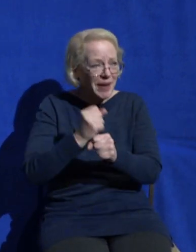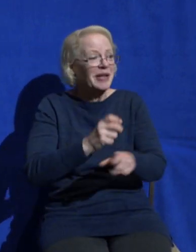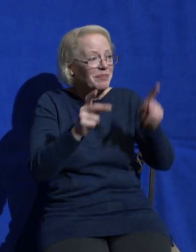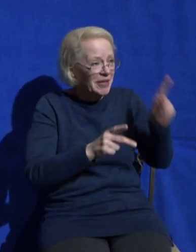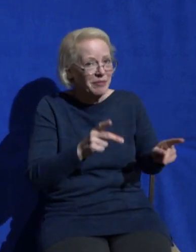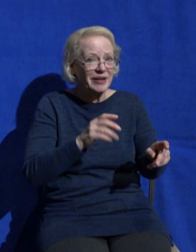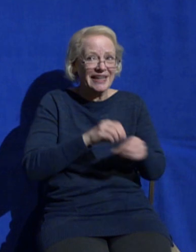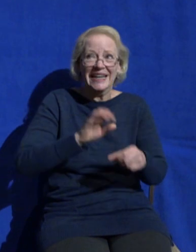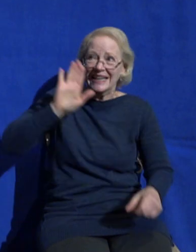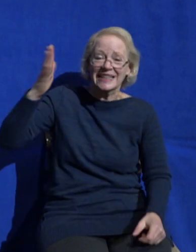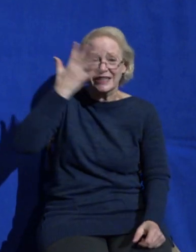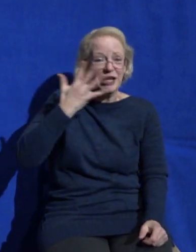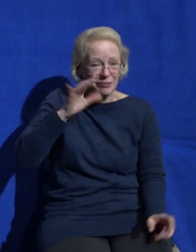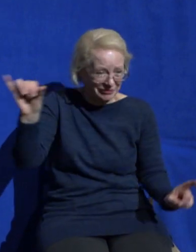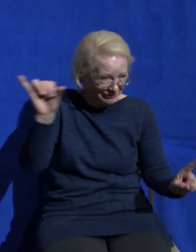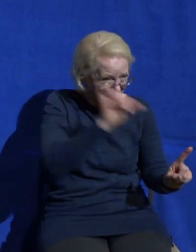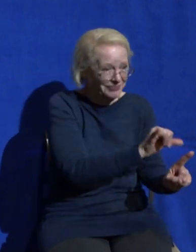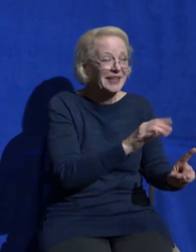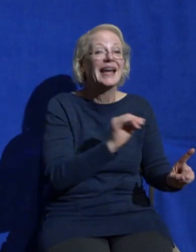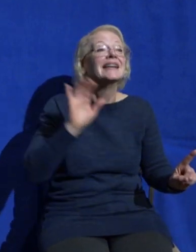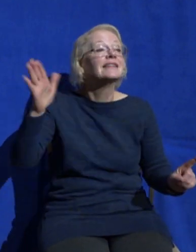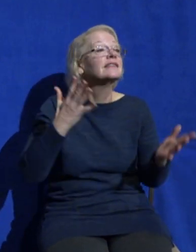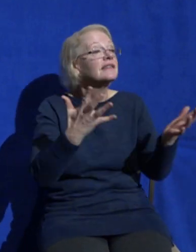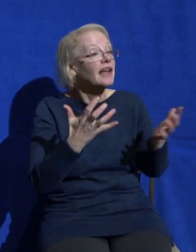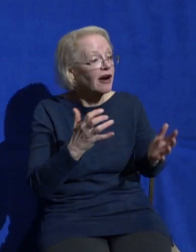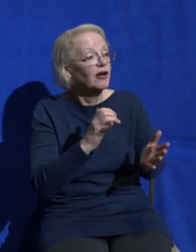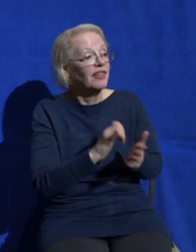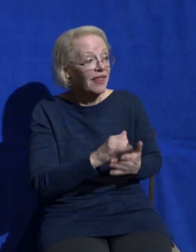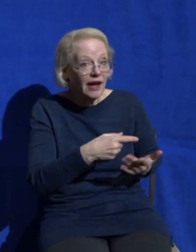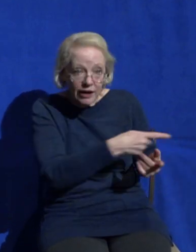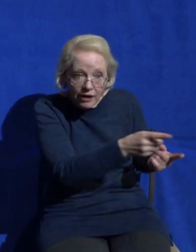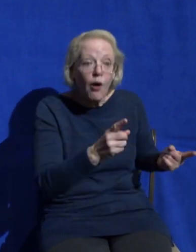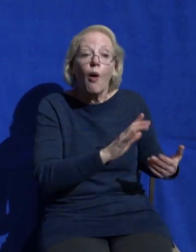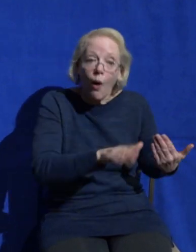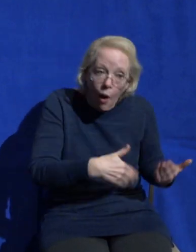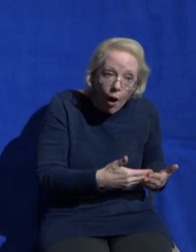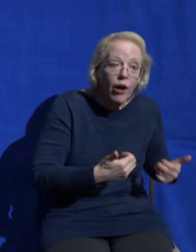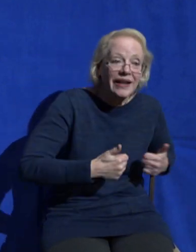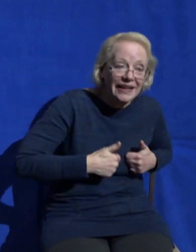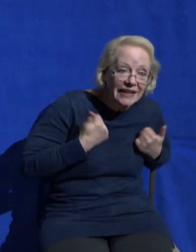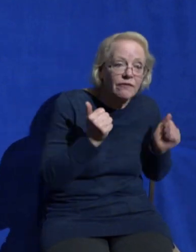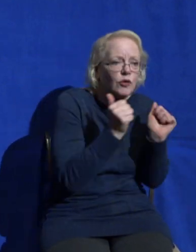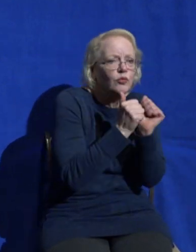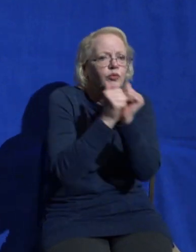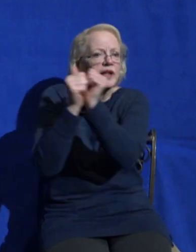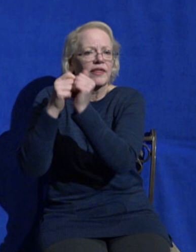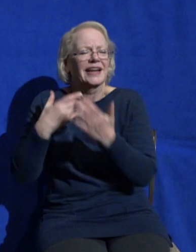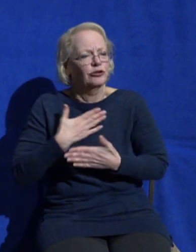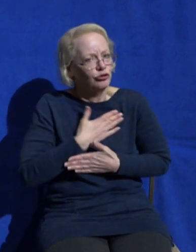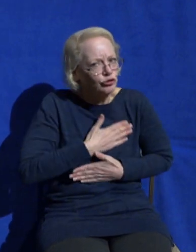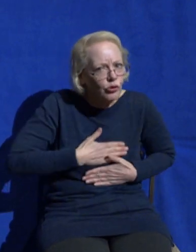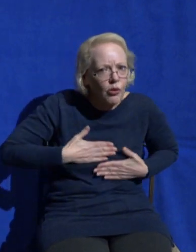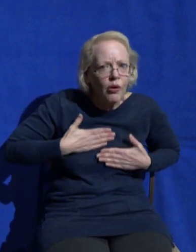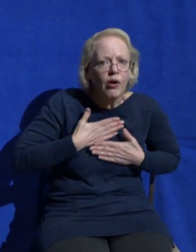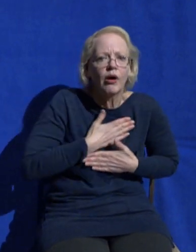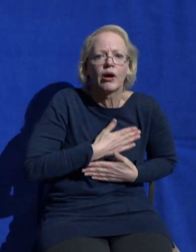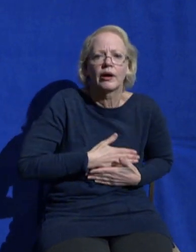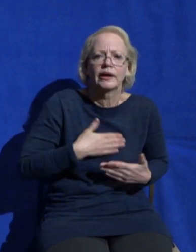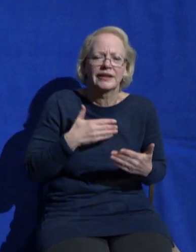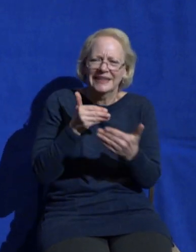was for them and for all of us to live in his presence enjoying intimate fellowship with him as our creator and